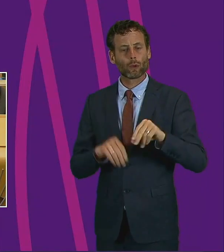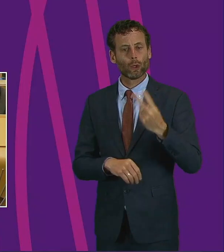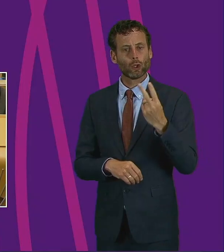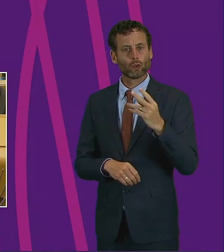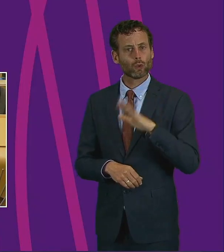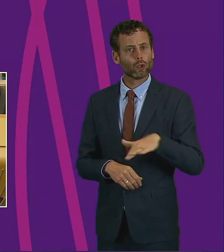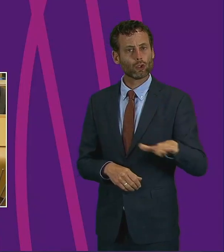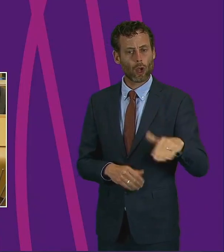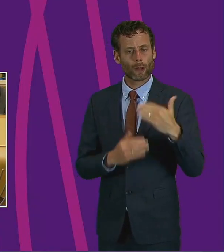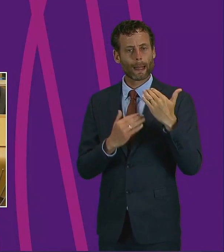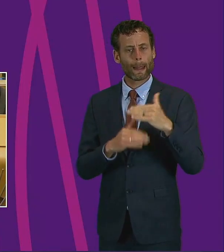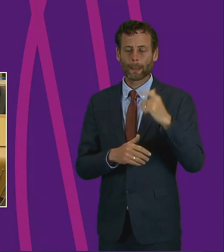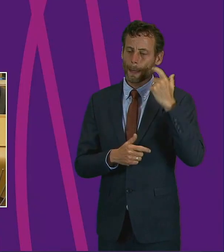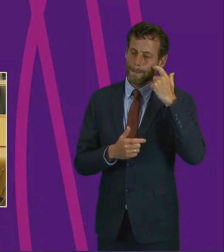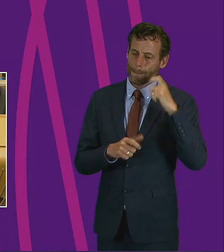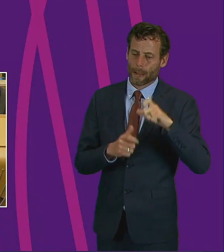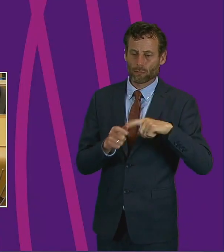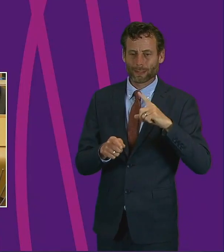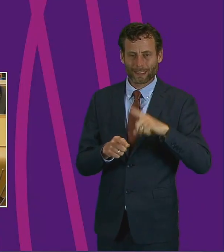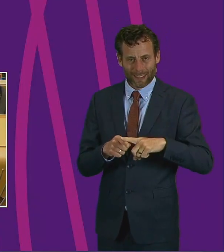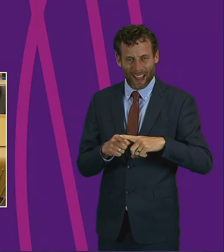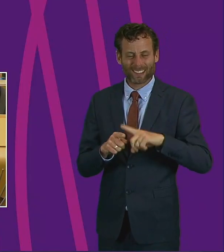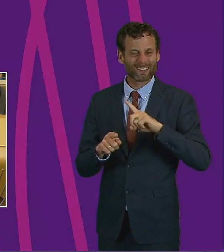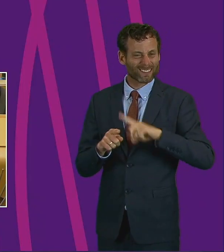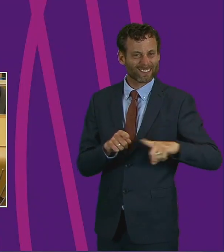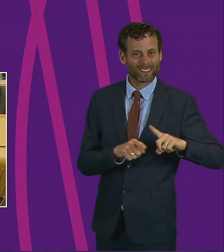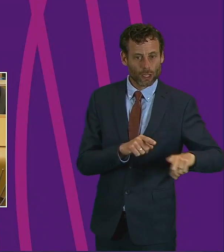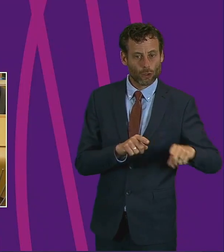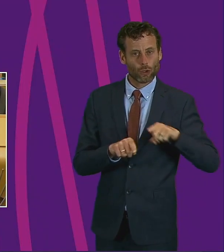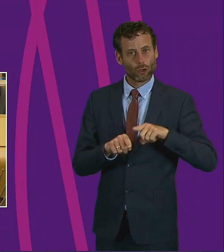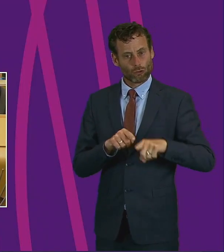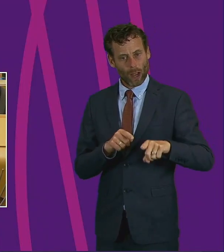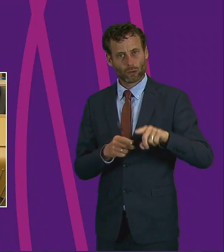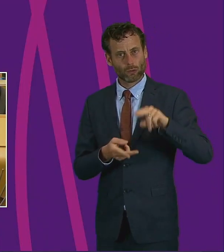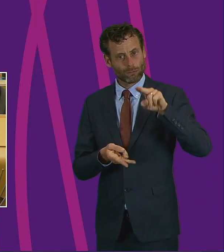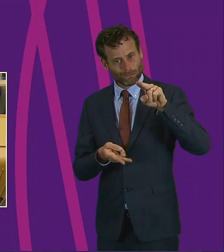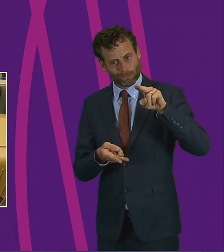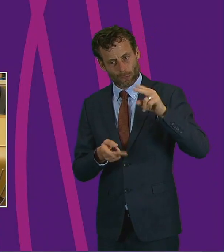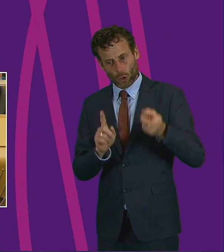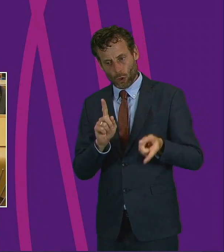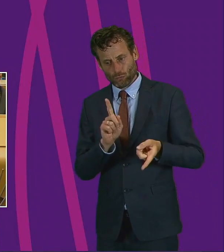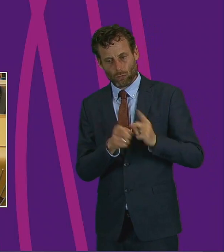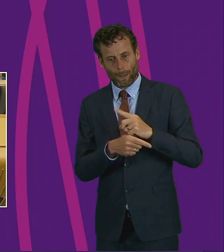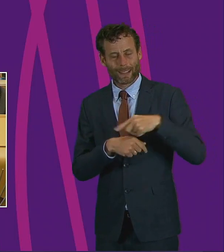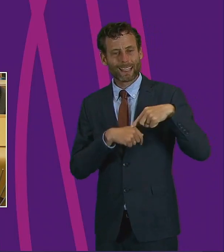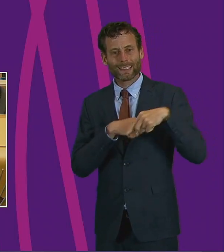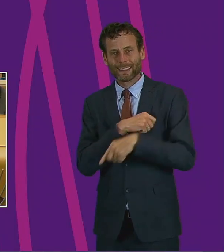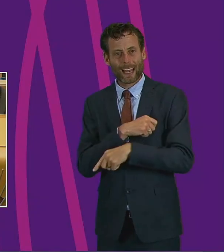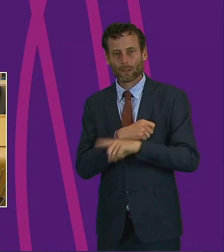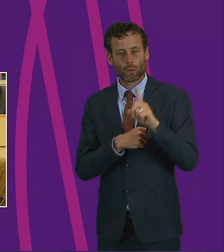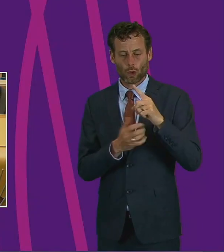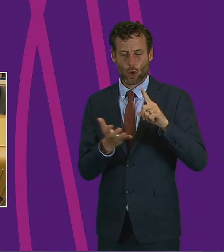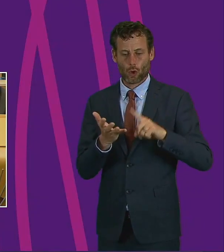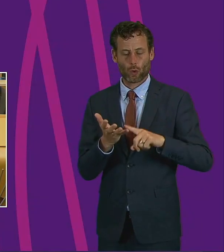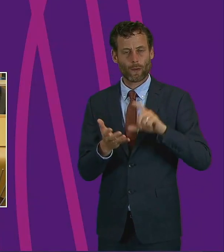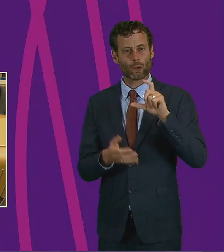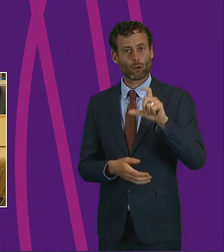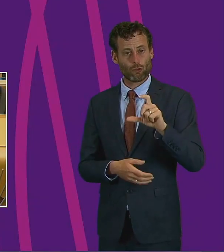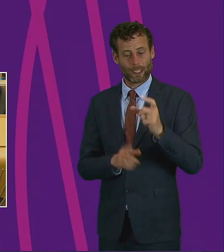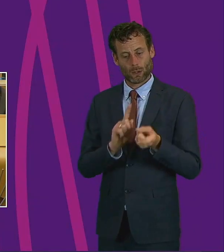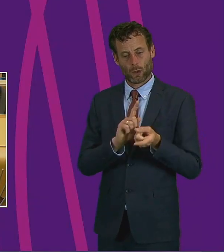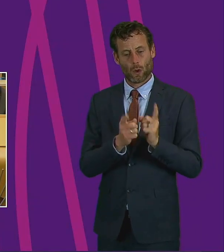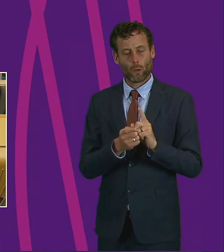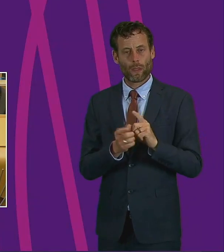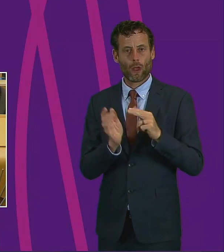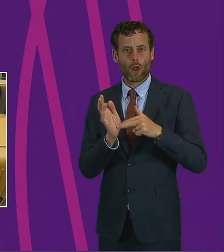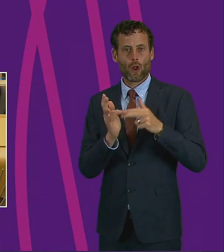and the benefit cap, as well as replace the debt-inducing advances for universal credit with non-repayable hardship grants. And we've